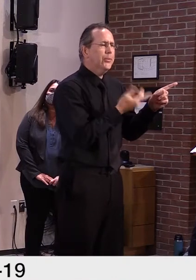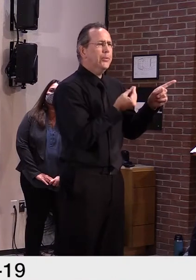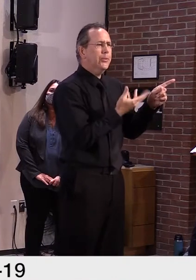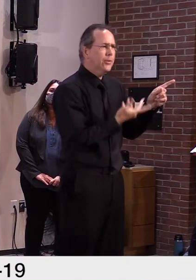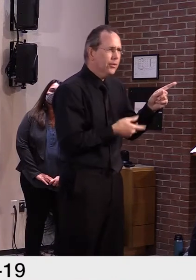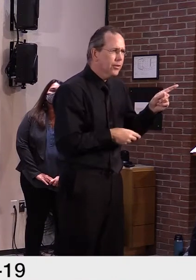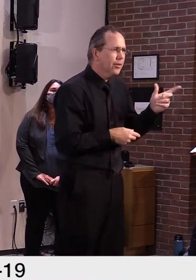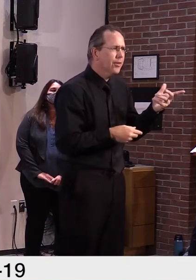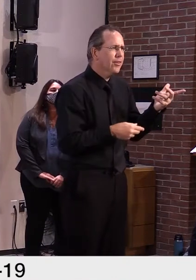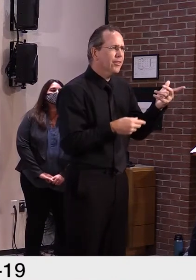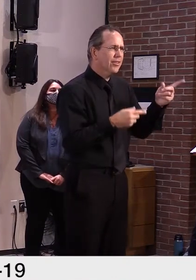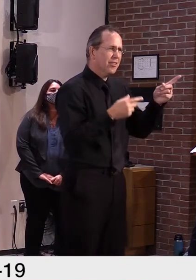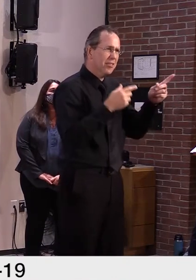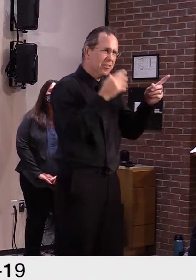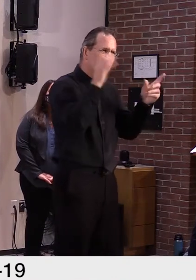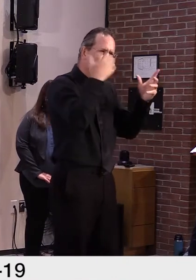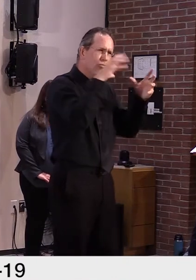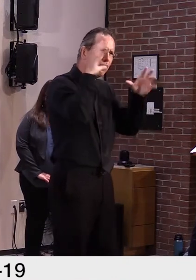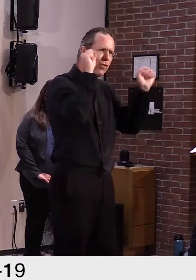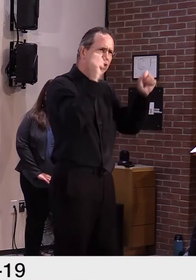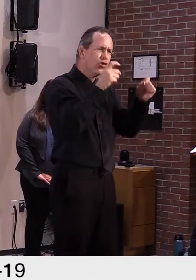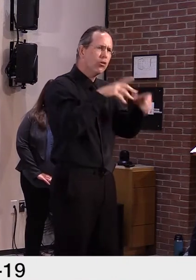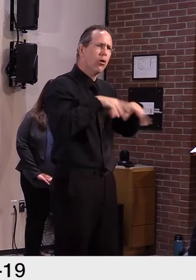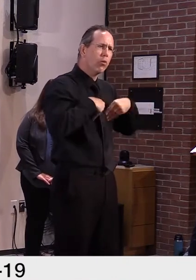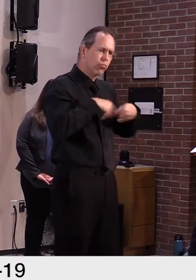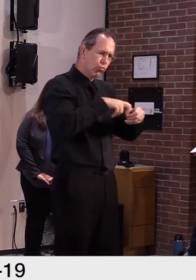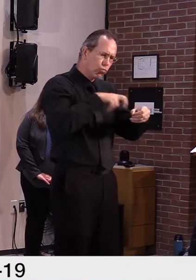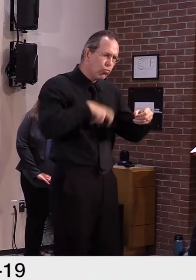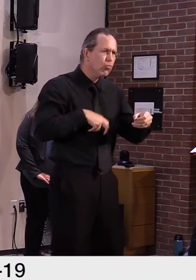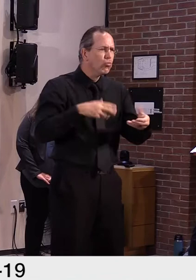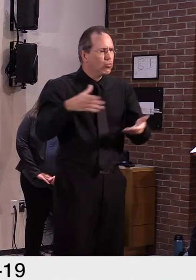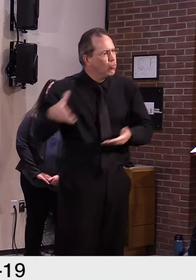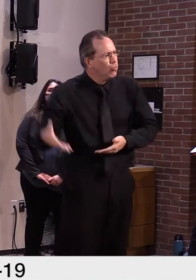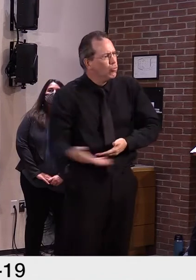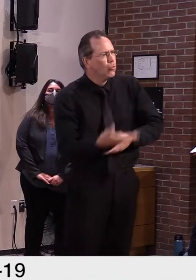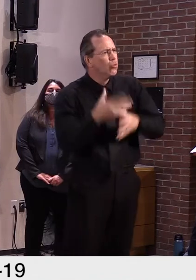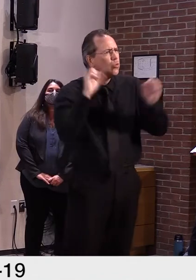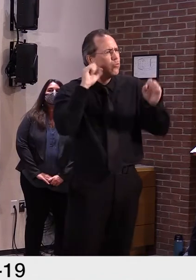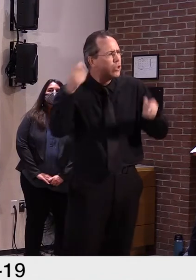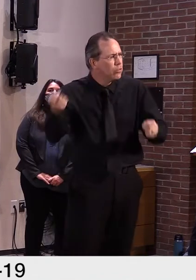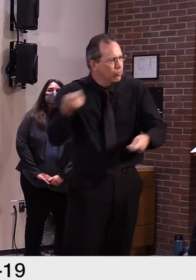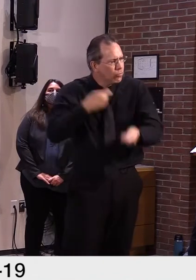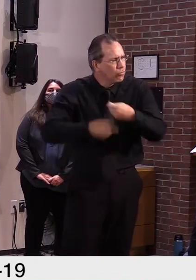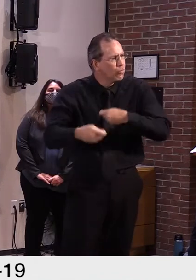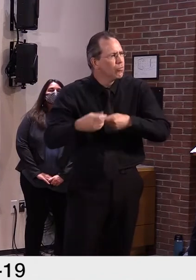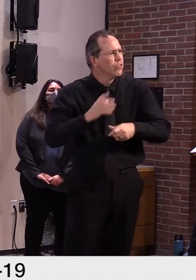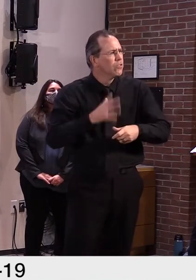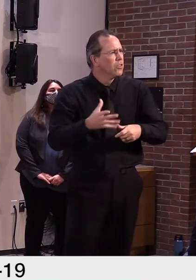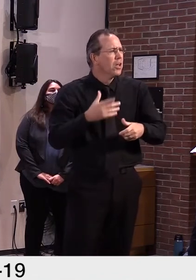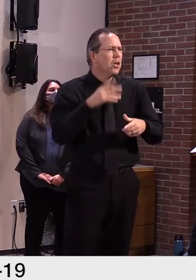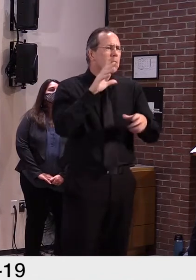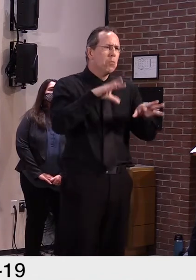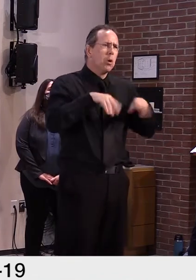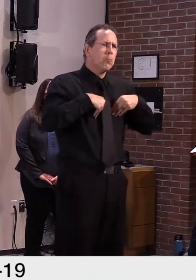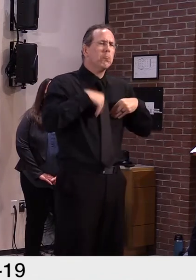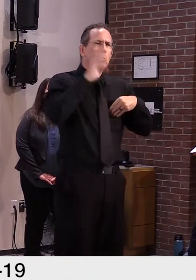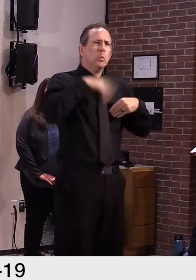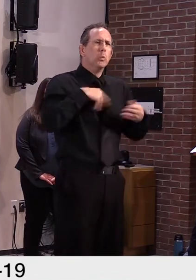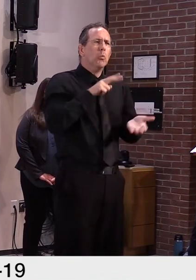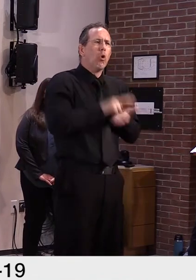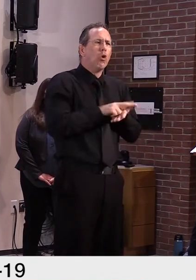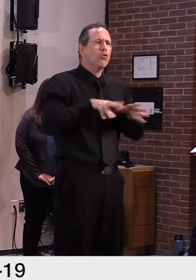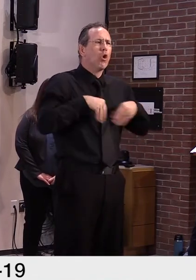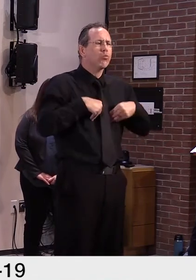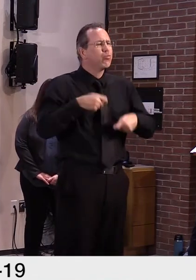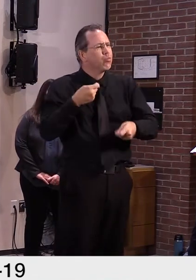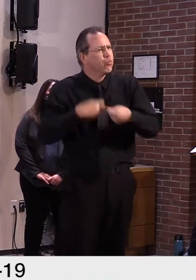of power. Regardless, you know, it's tough to lose, but it needs to be to support our democracy. Thank you.